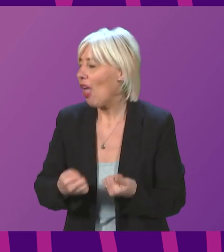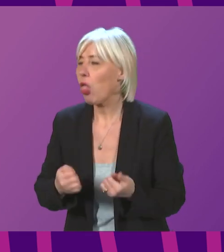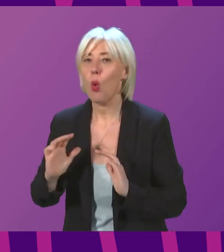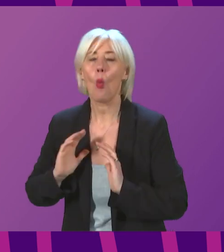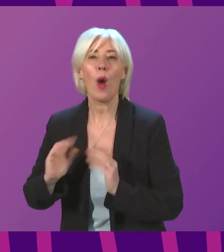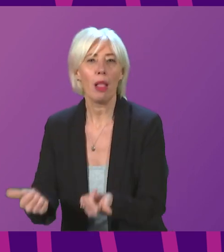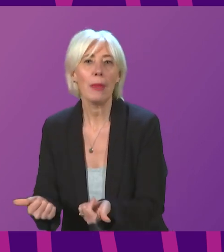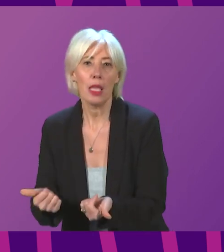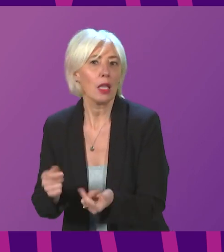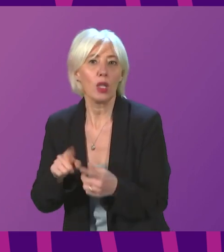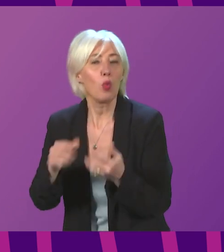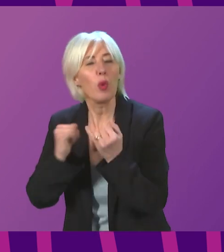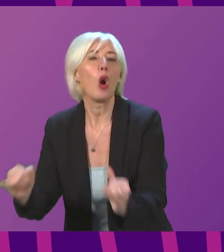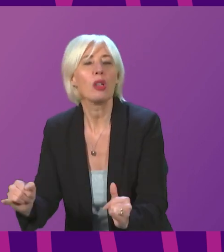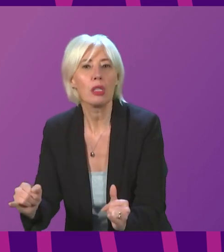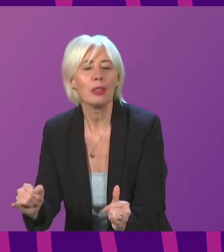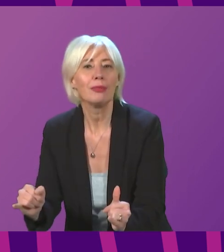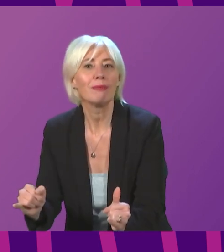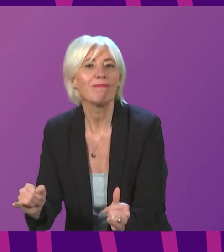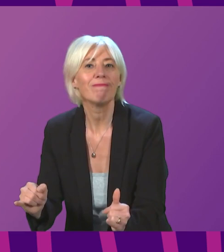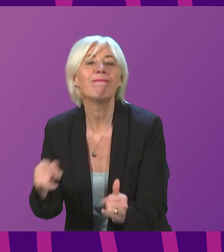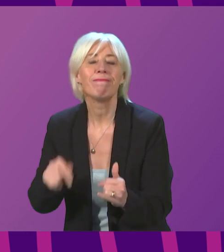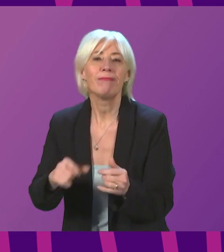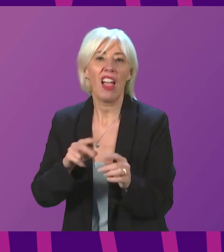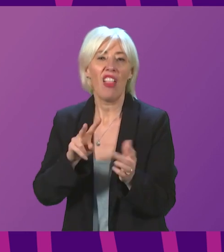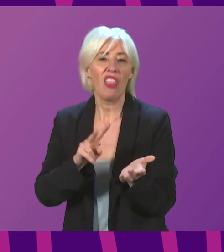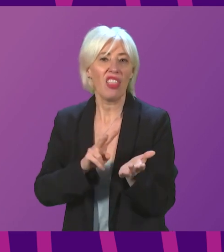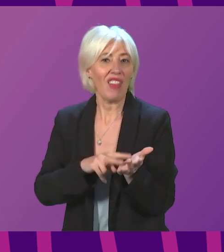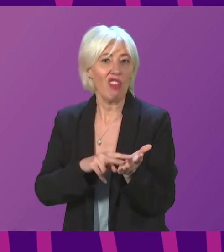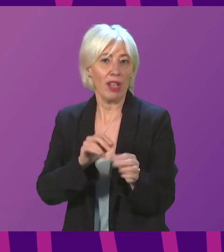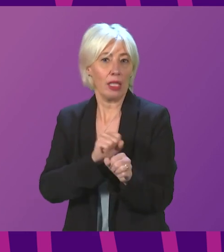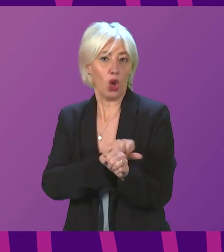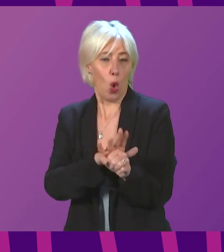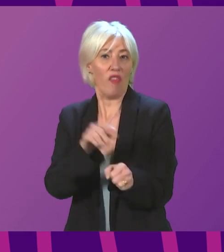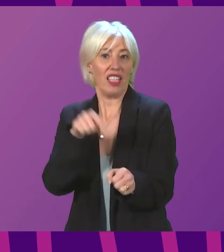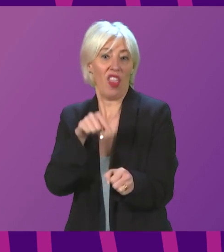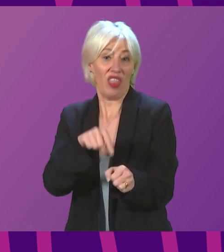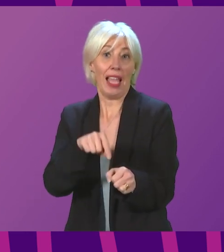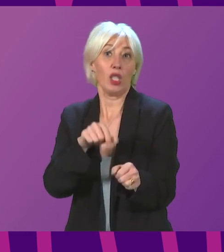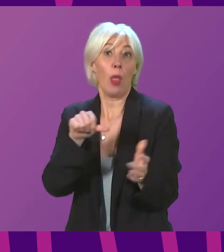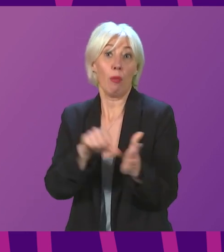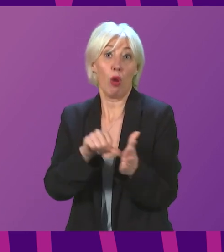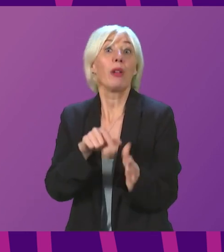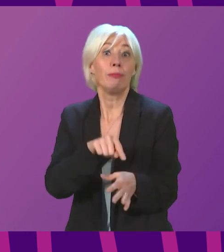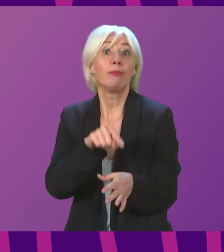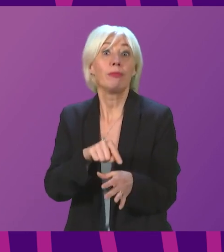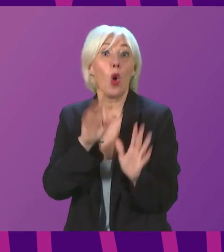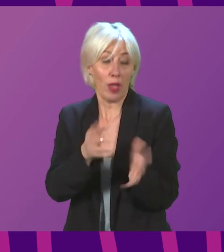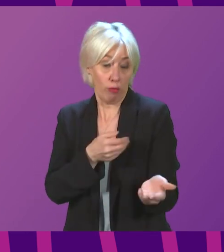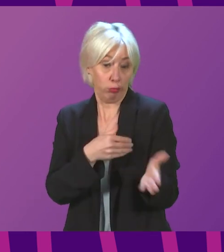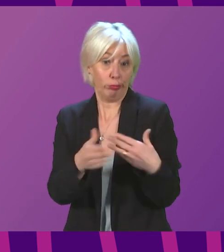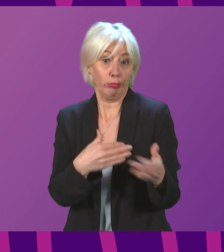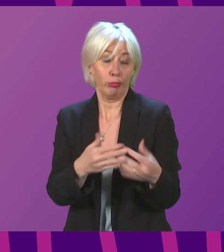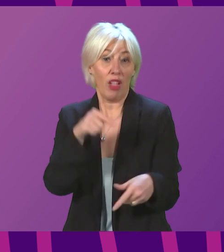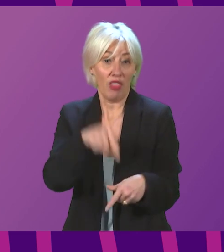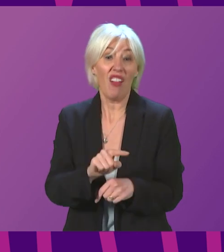more widely would be even worse. This virus is what is causing all of these problems and until we deal with the virus